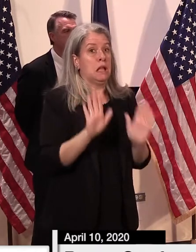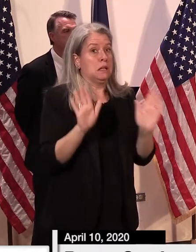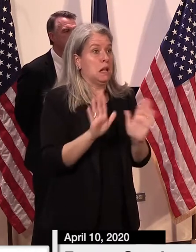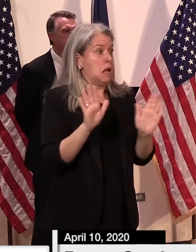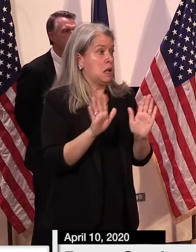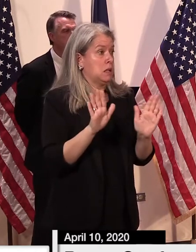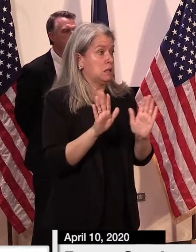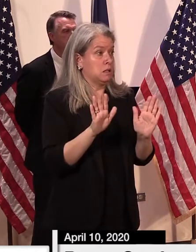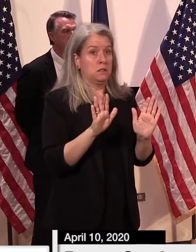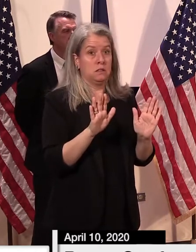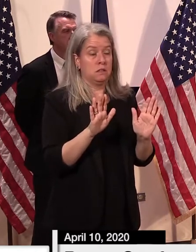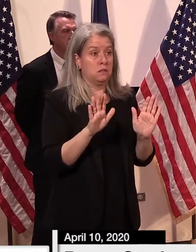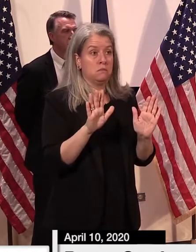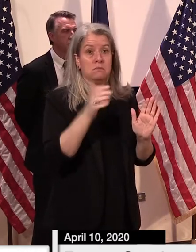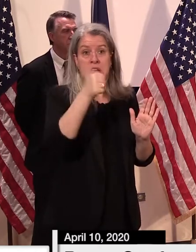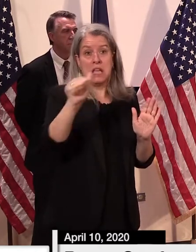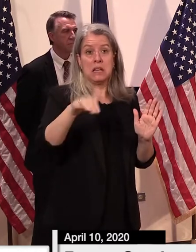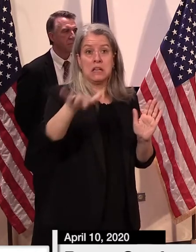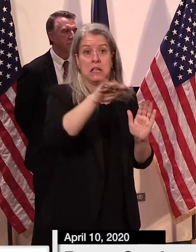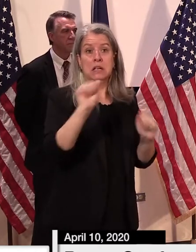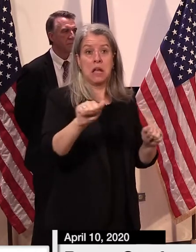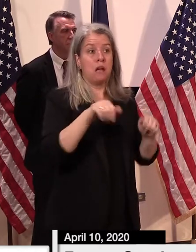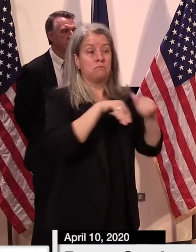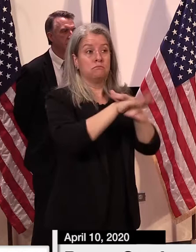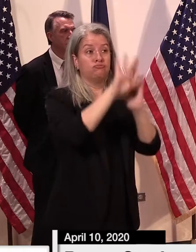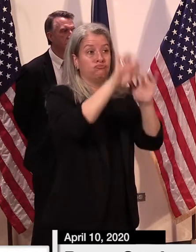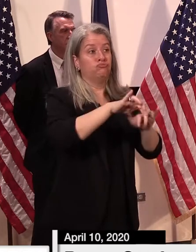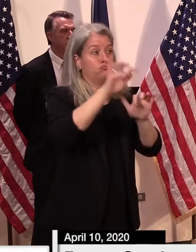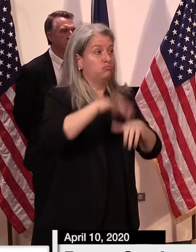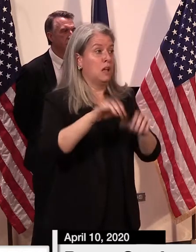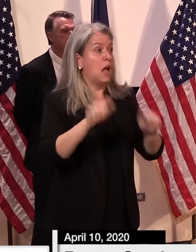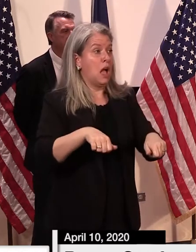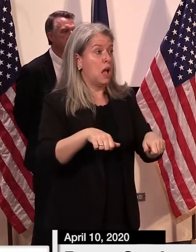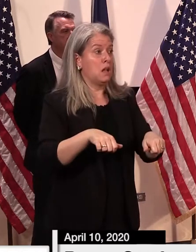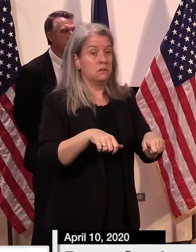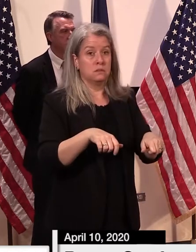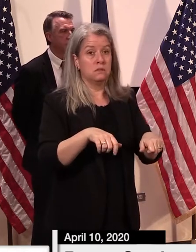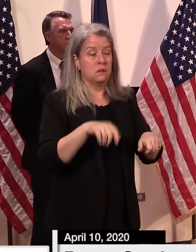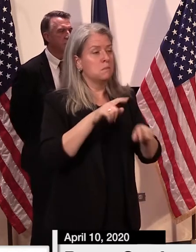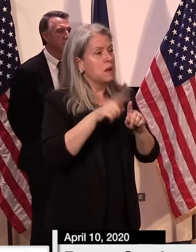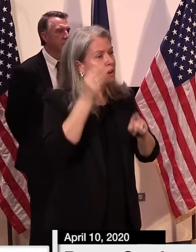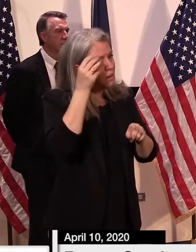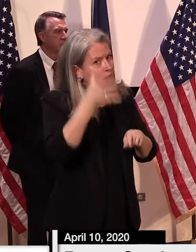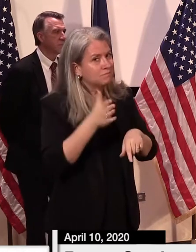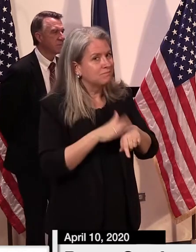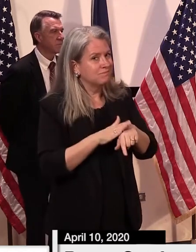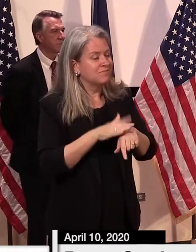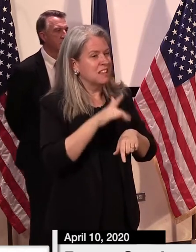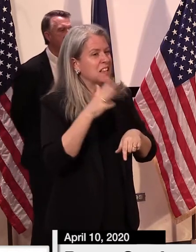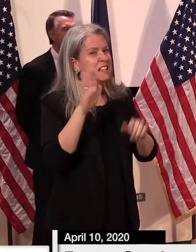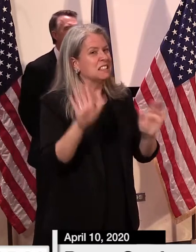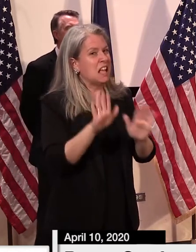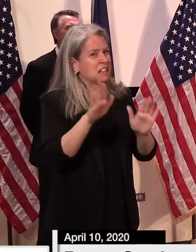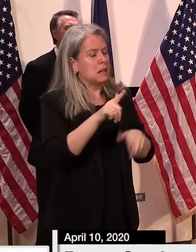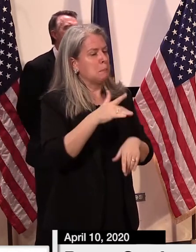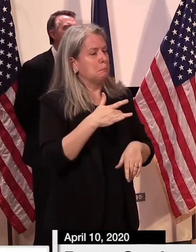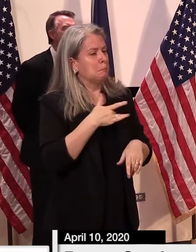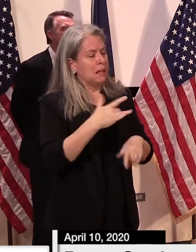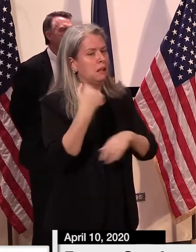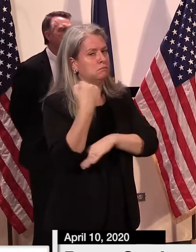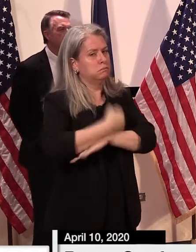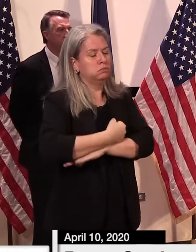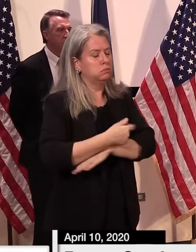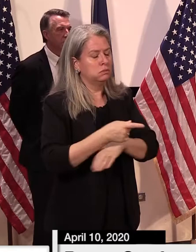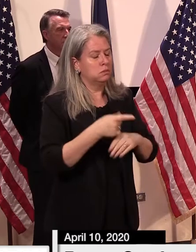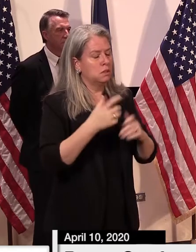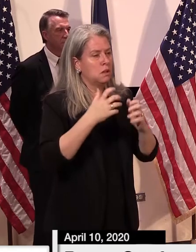anybody can use the portal. Just know that most people try to get onto the portal, and that typically causes the portal to go down.